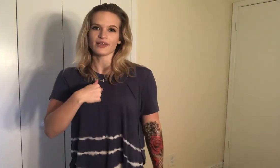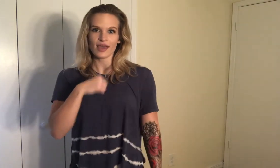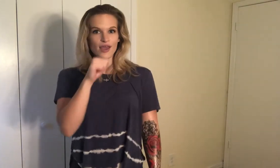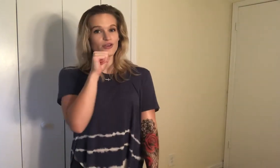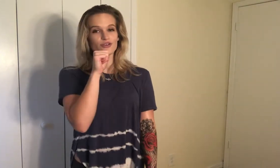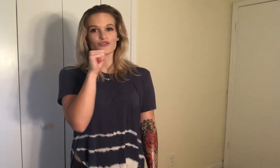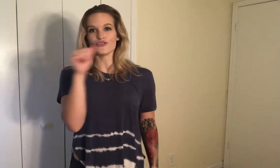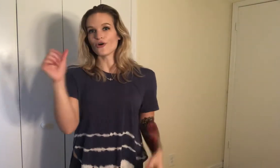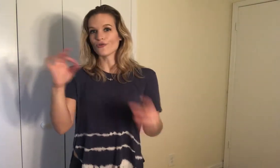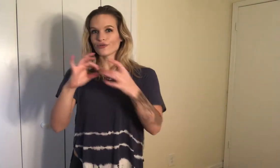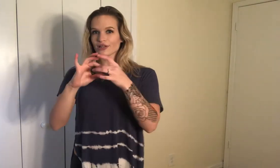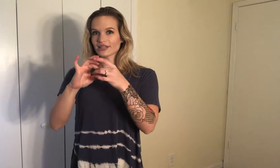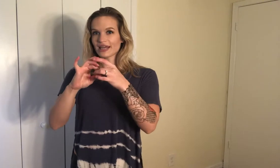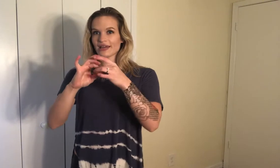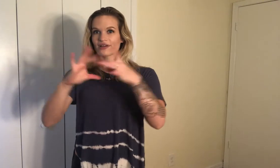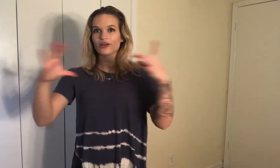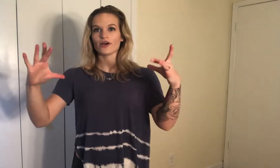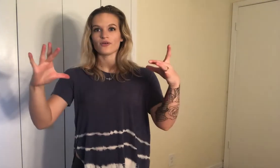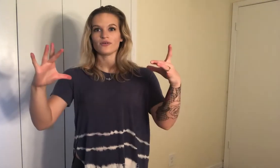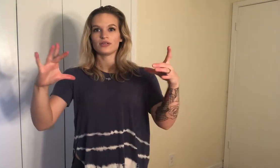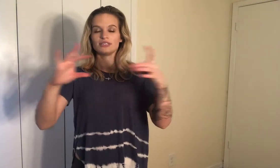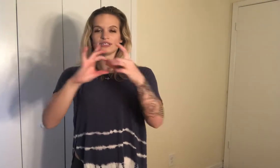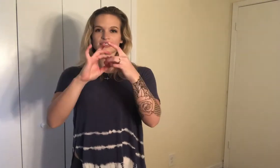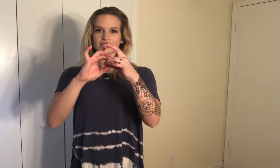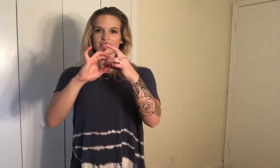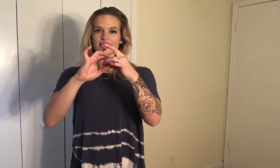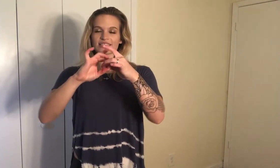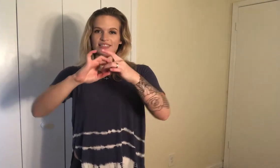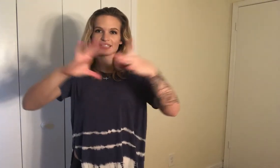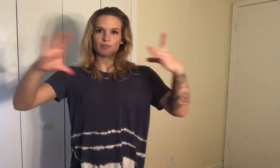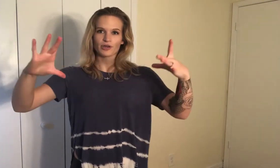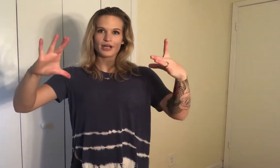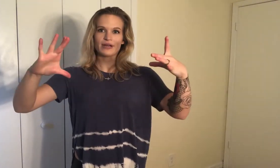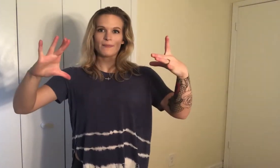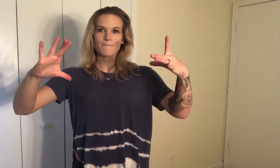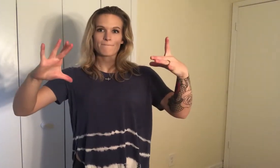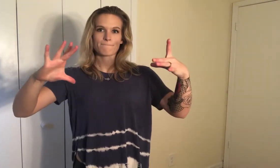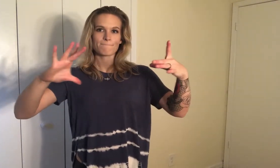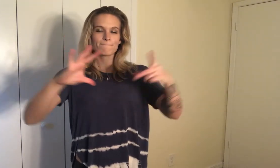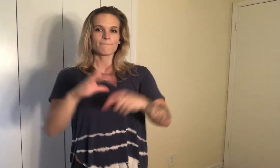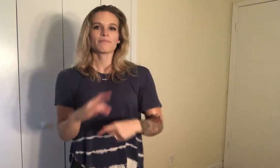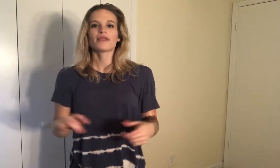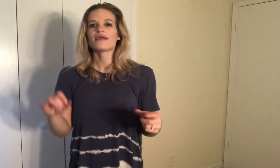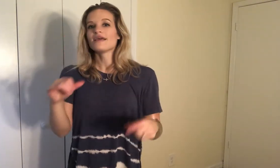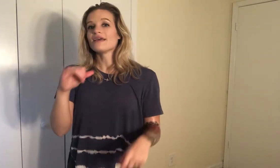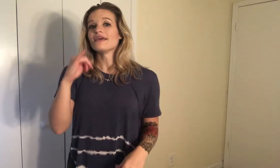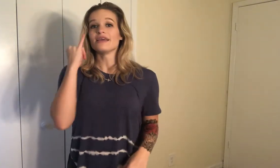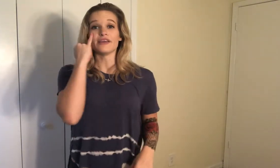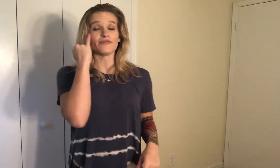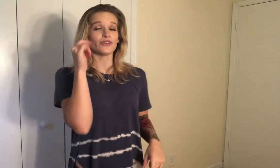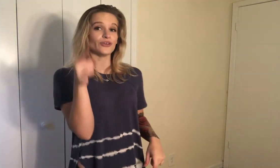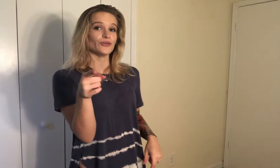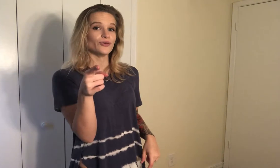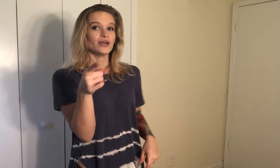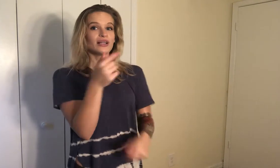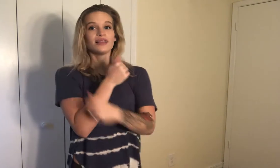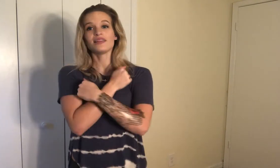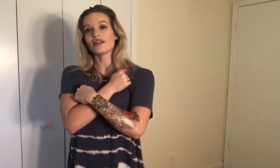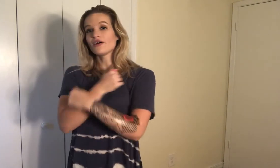don't let go this is like separate if you love